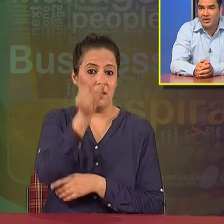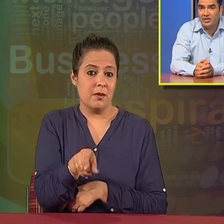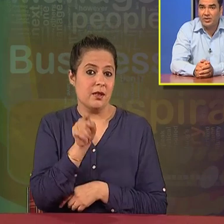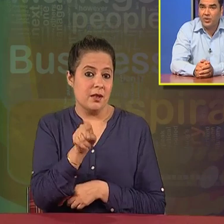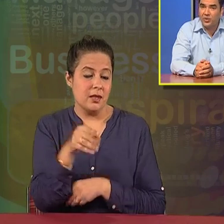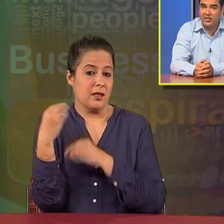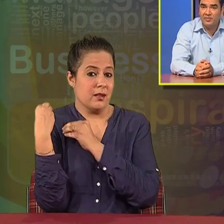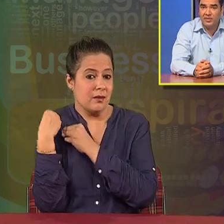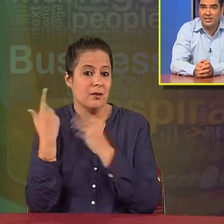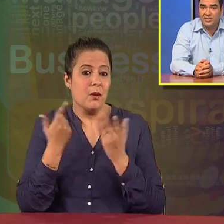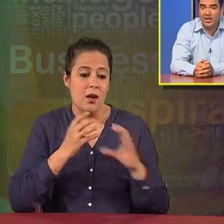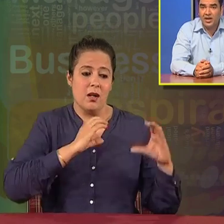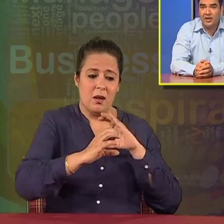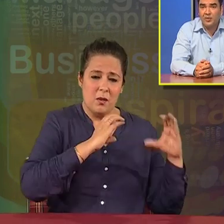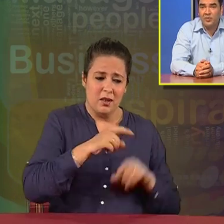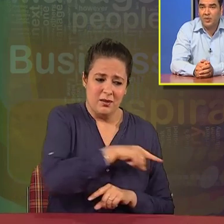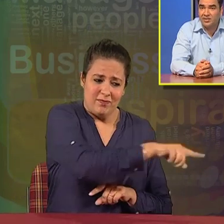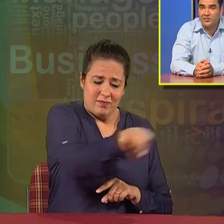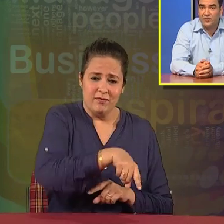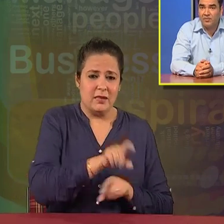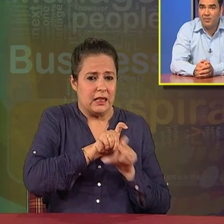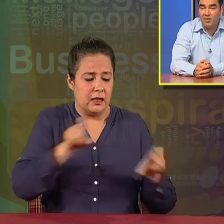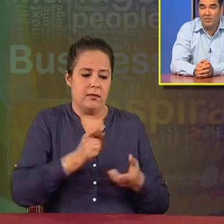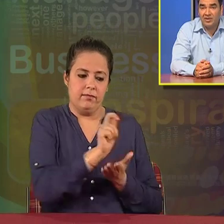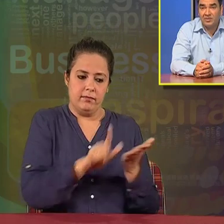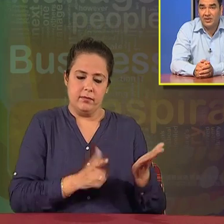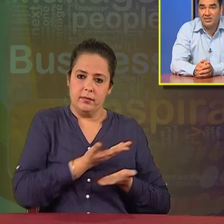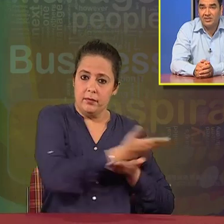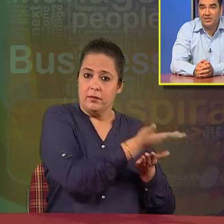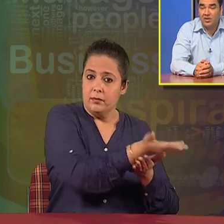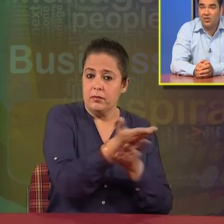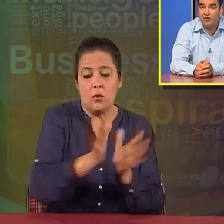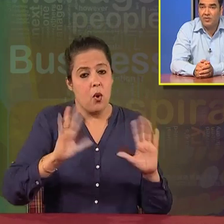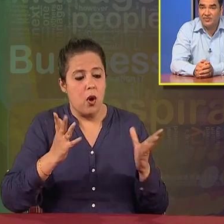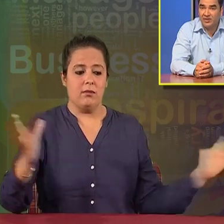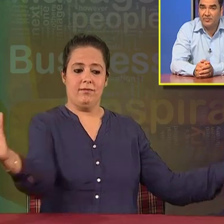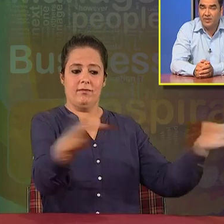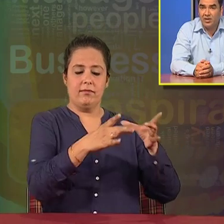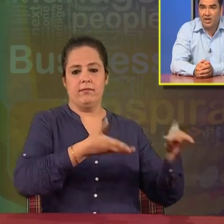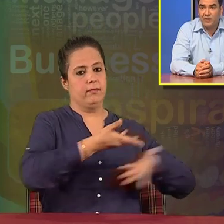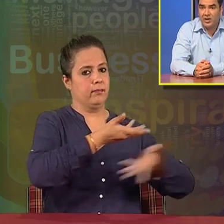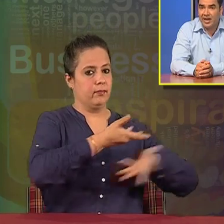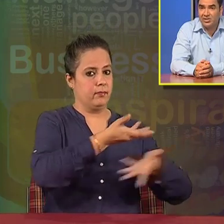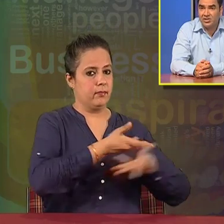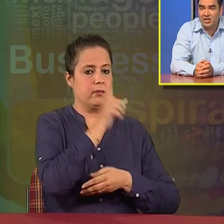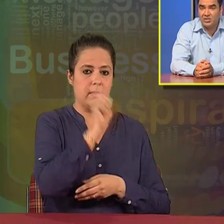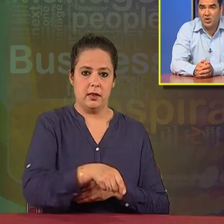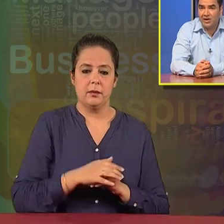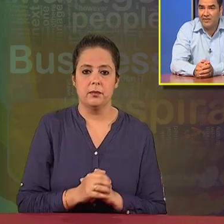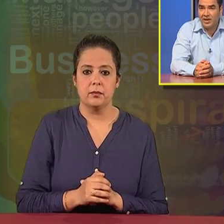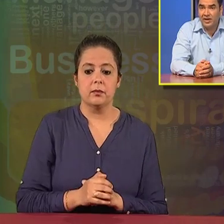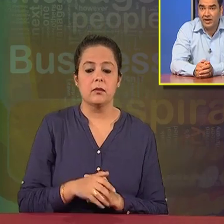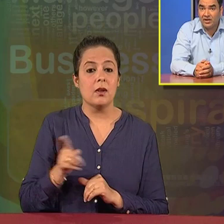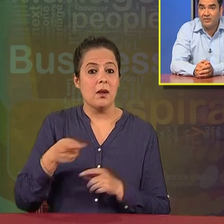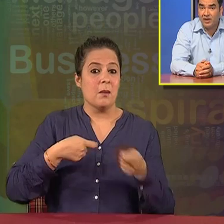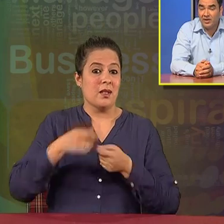to communicate with the employees in proper writing form, but in some cases in the oral form as well. If the organization is not